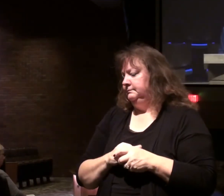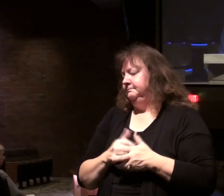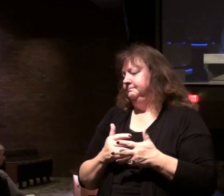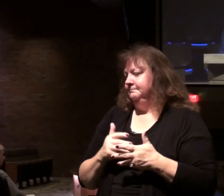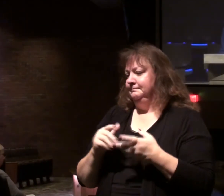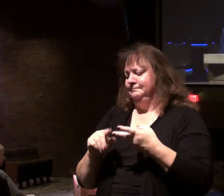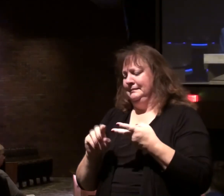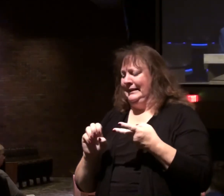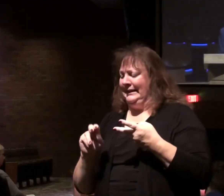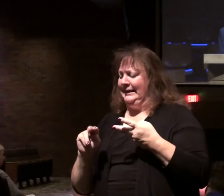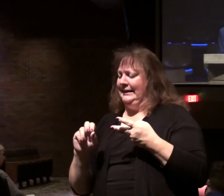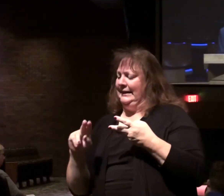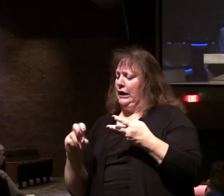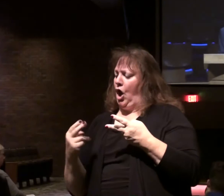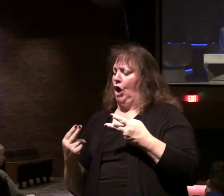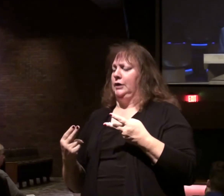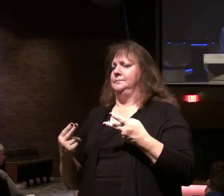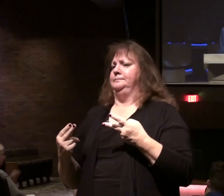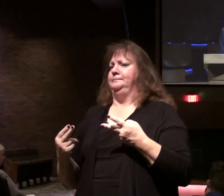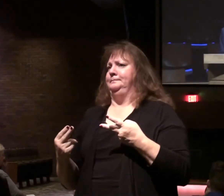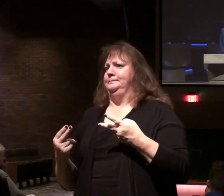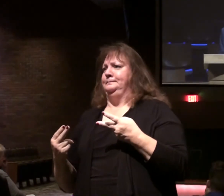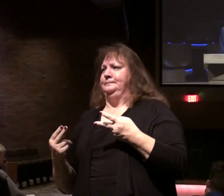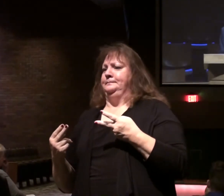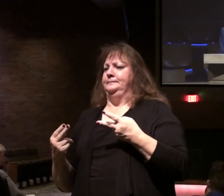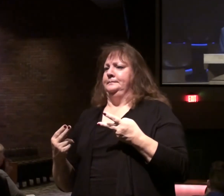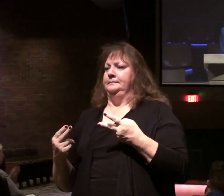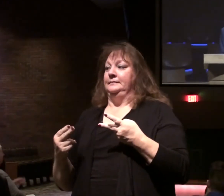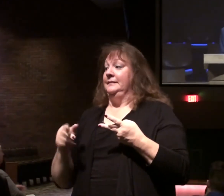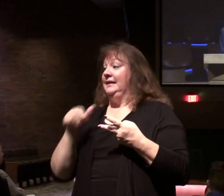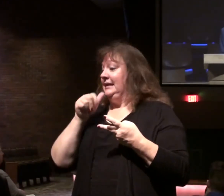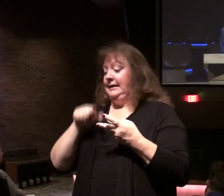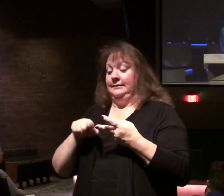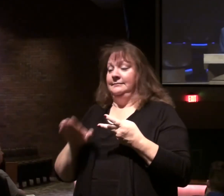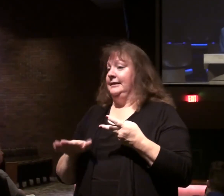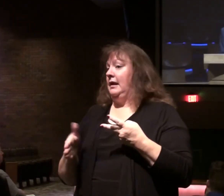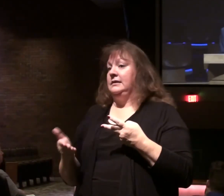And Enoch, Enoch, Enoch didn't die.